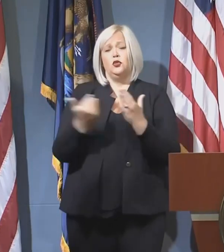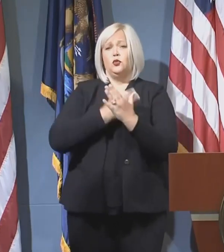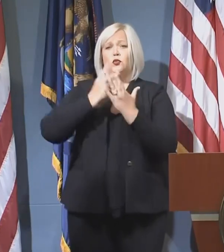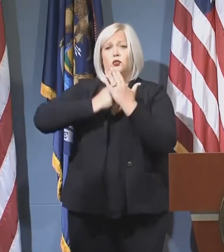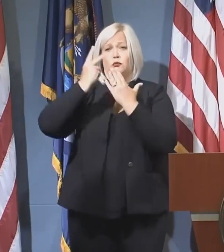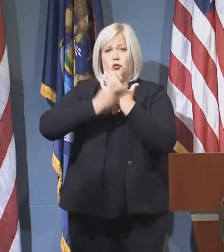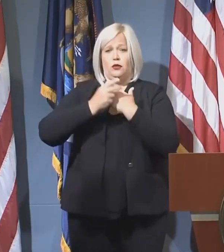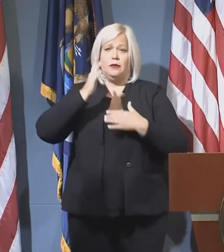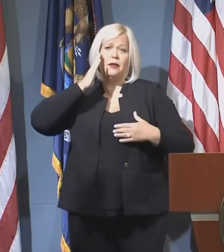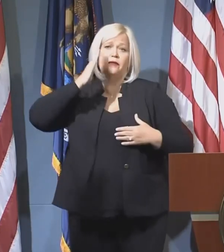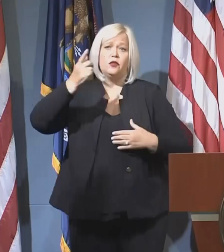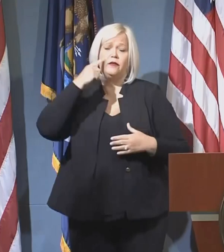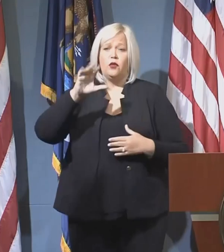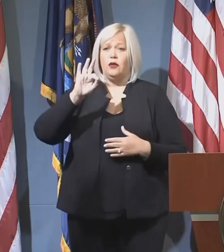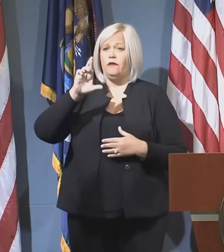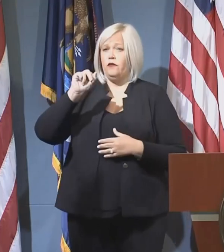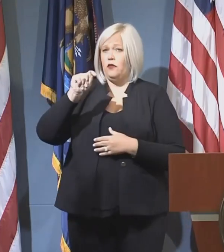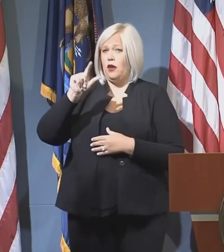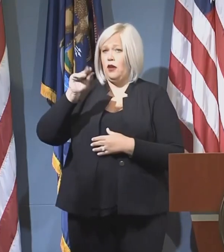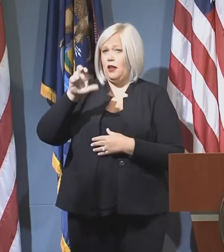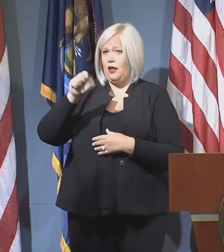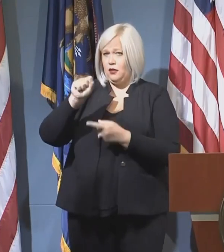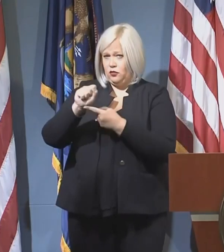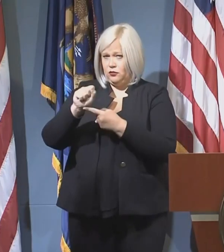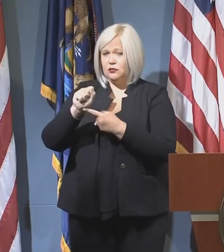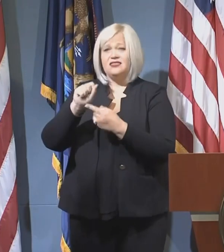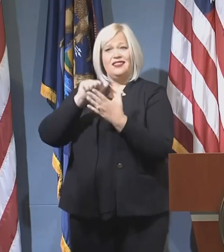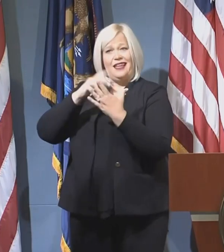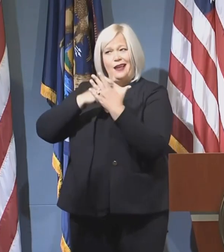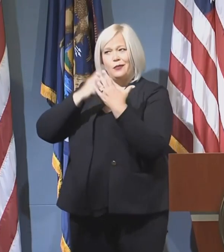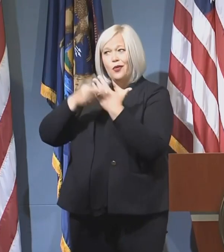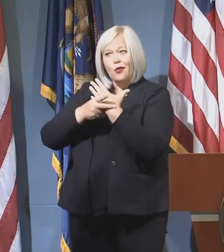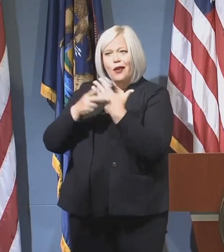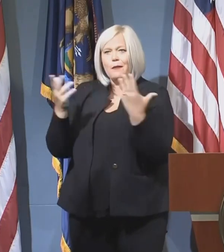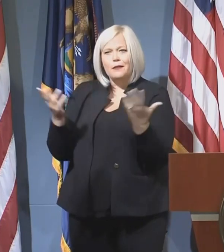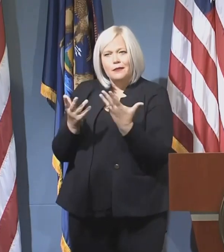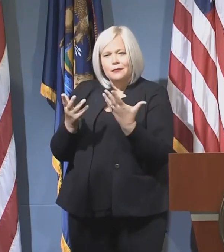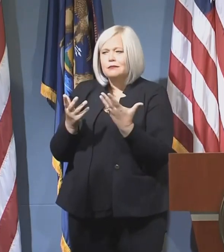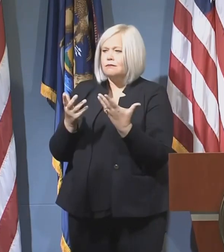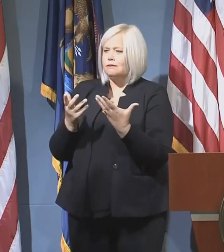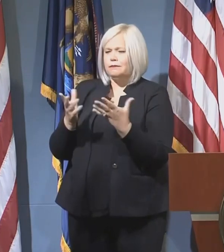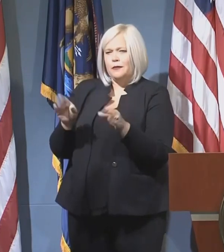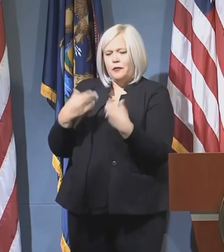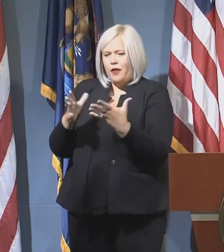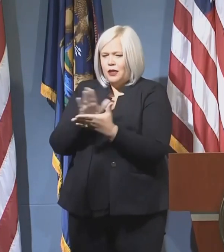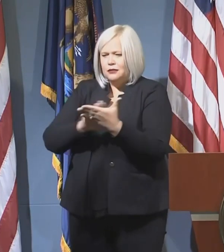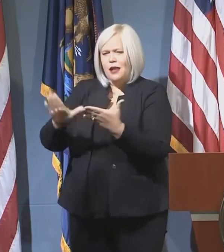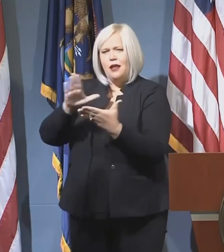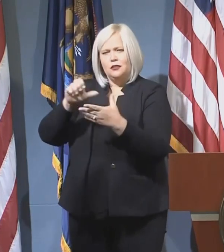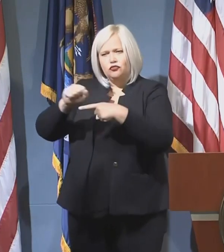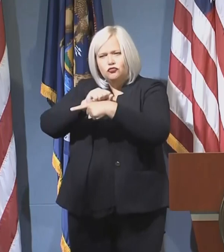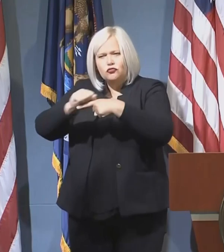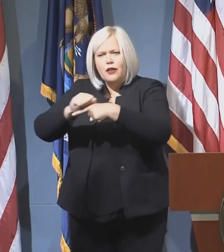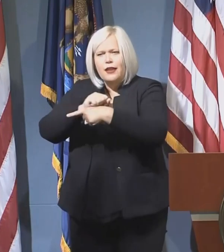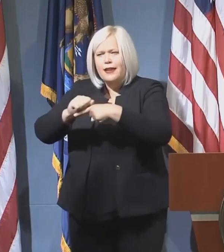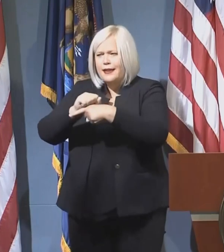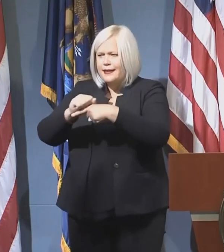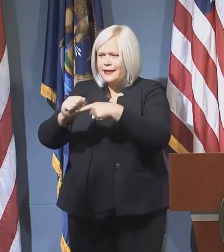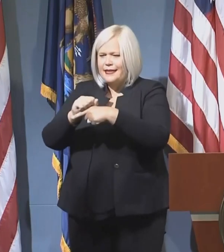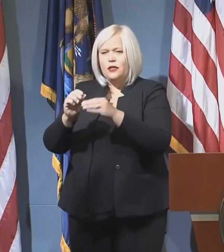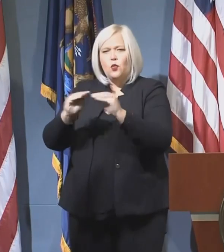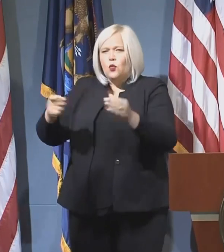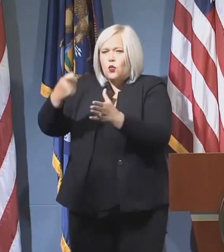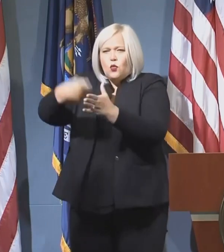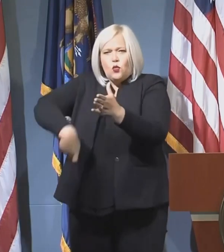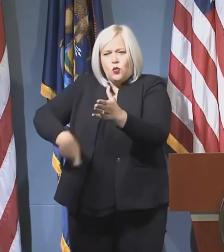new program, Future for Frontliners. This program will provide a tuition-free pathway to college or a technical certificate for thousands